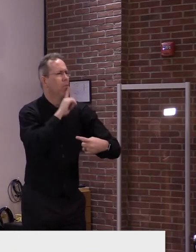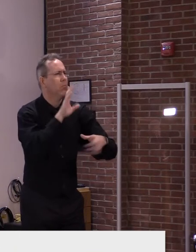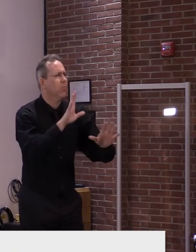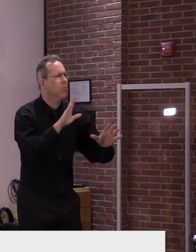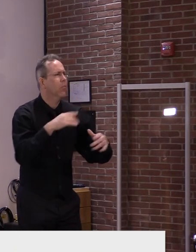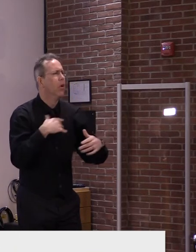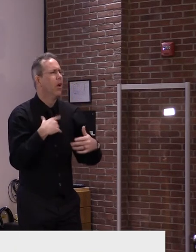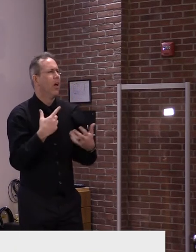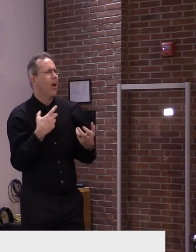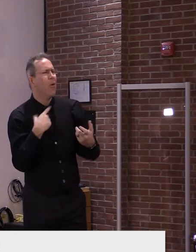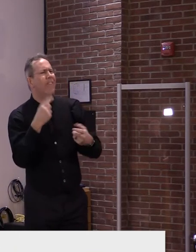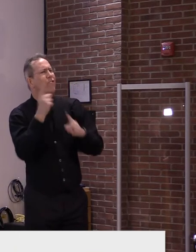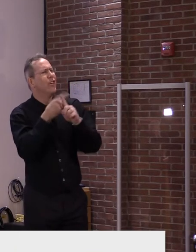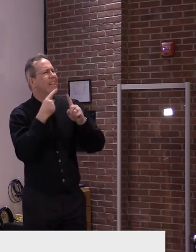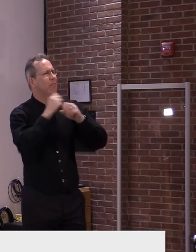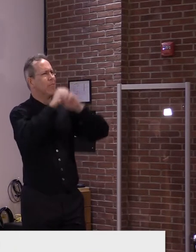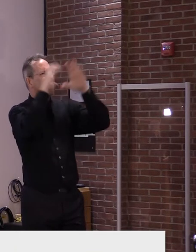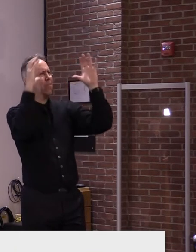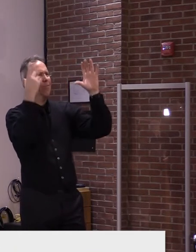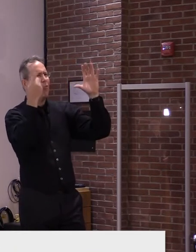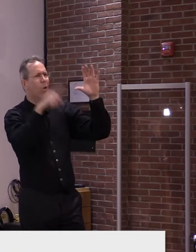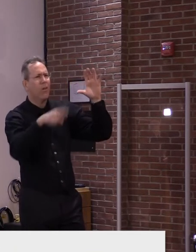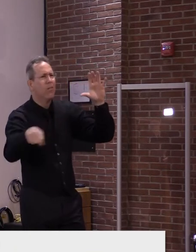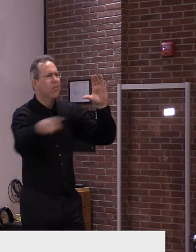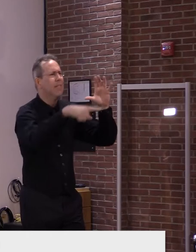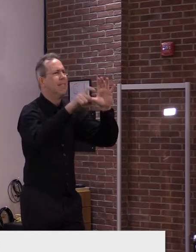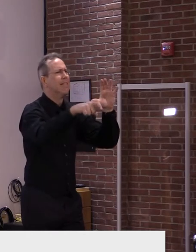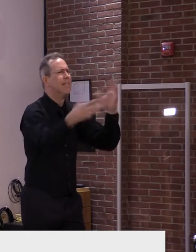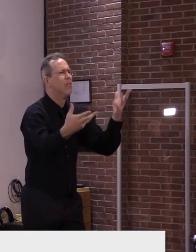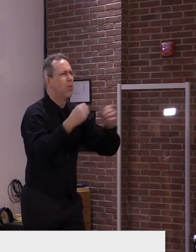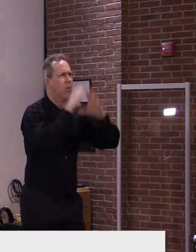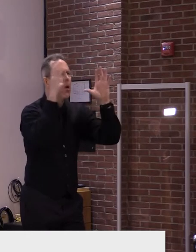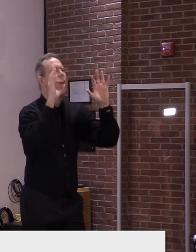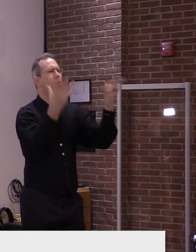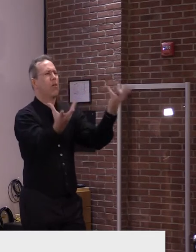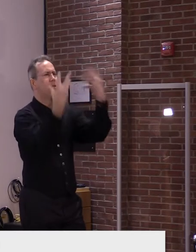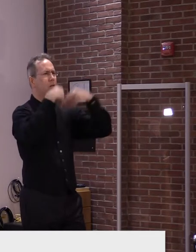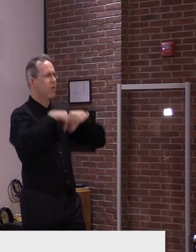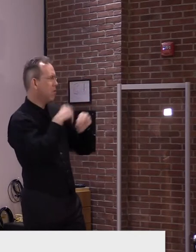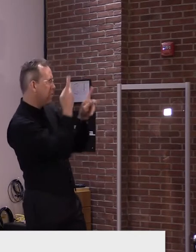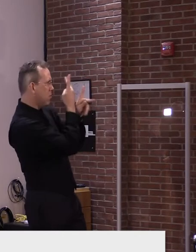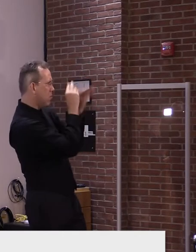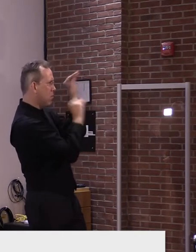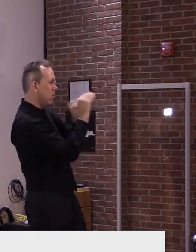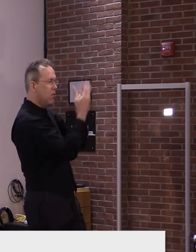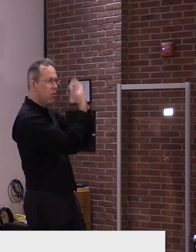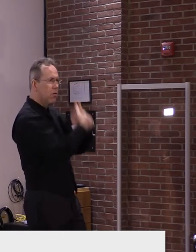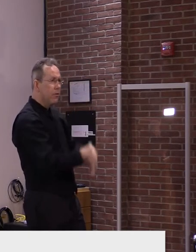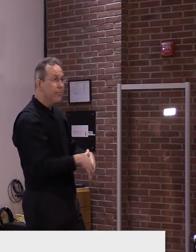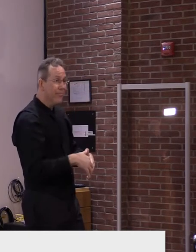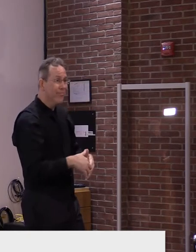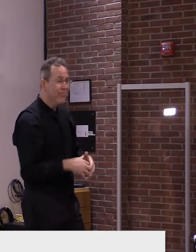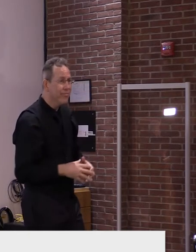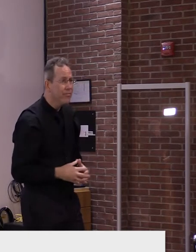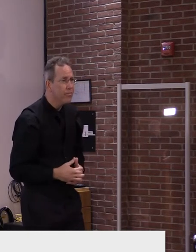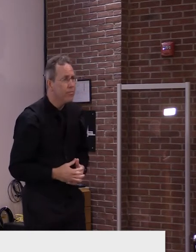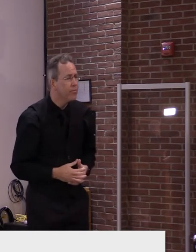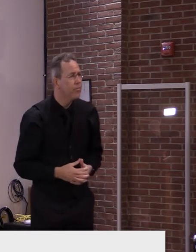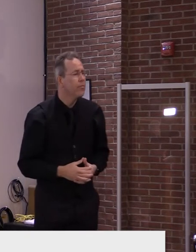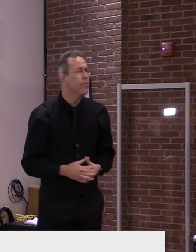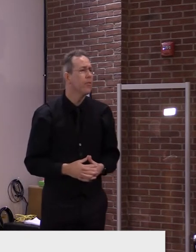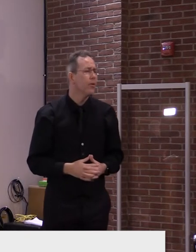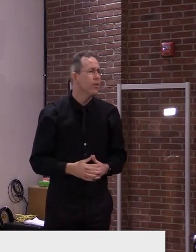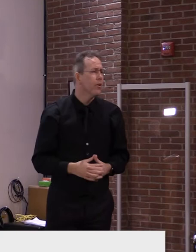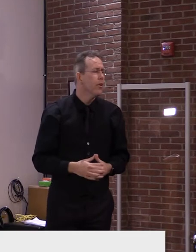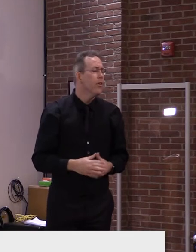what, what we need to do for planning. So if I was adding all those up, I would say that it's, uh, it's